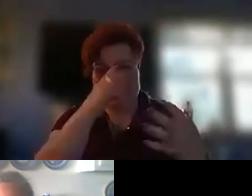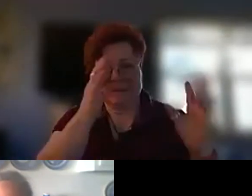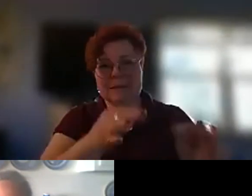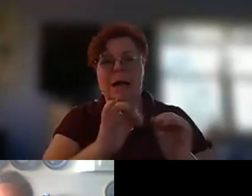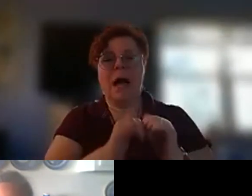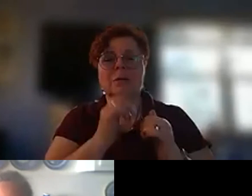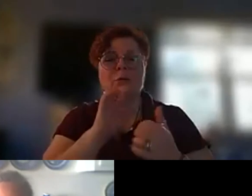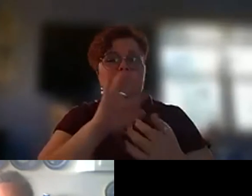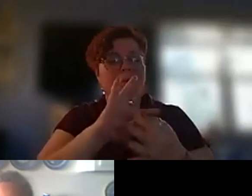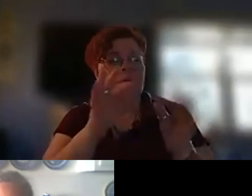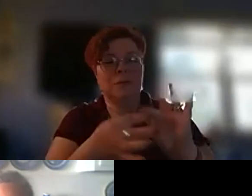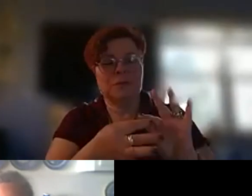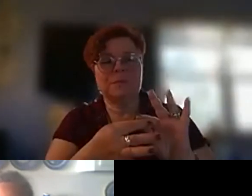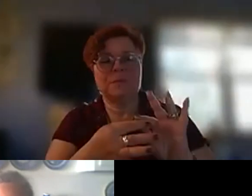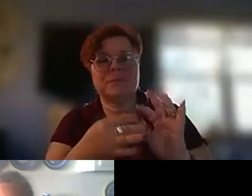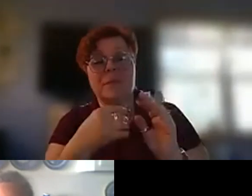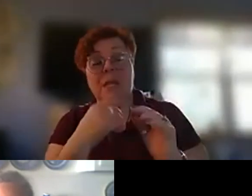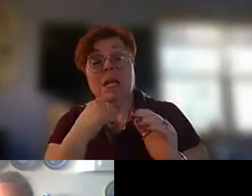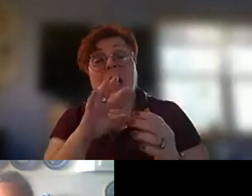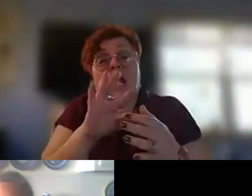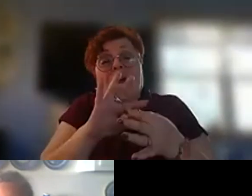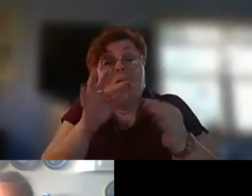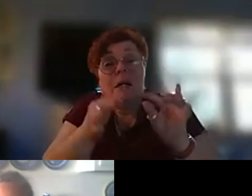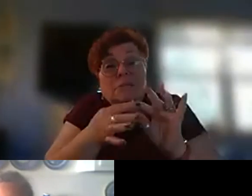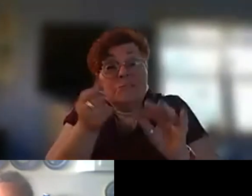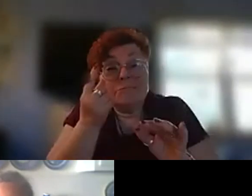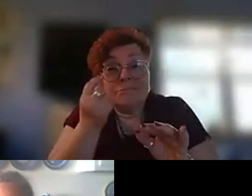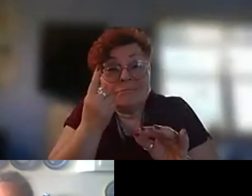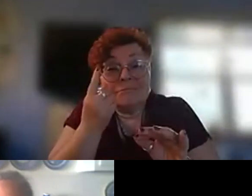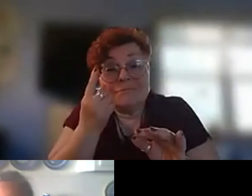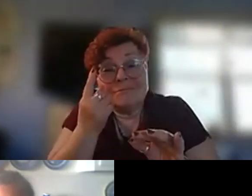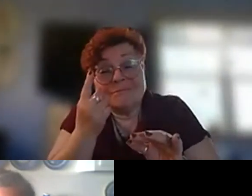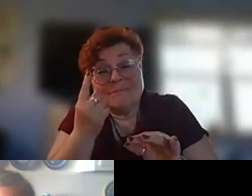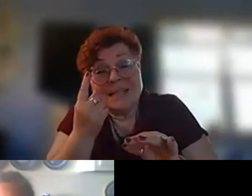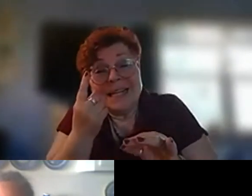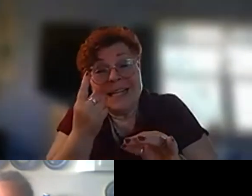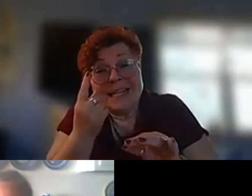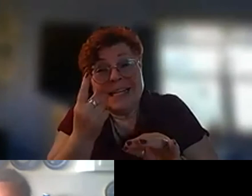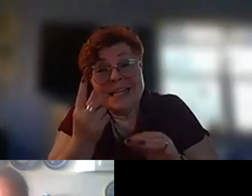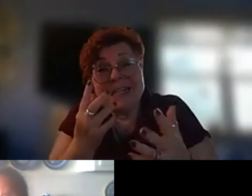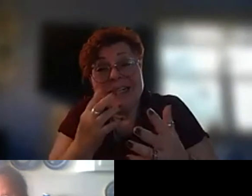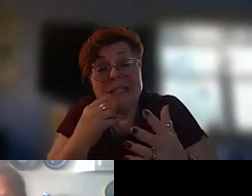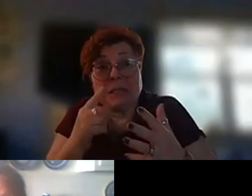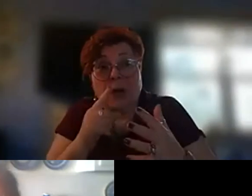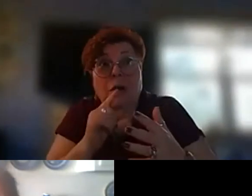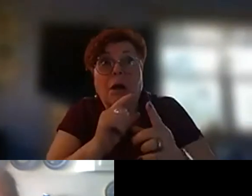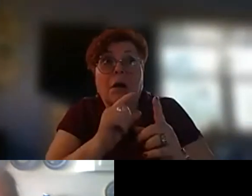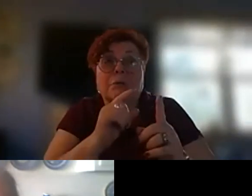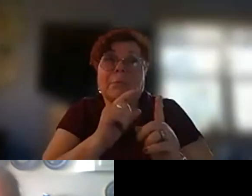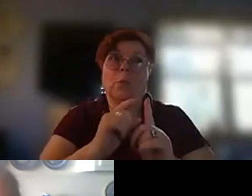interpret of course interpretation is set there are words for every there are